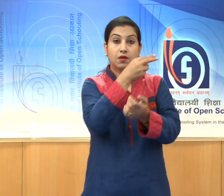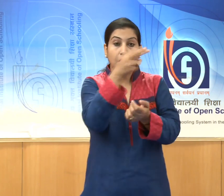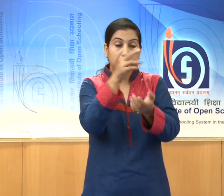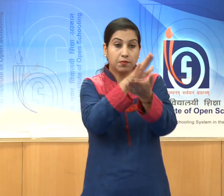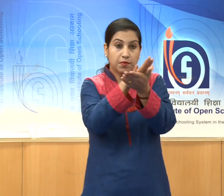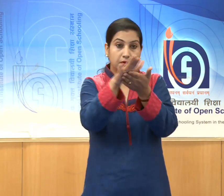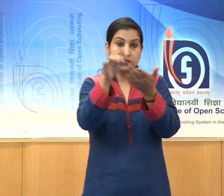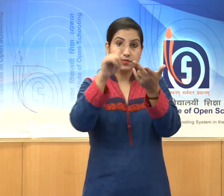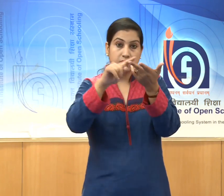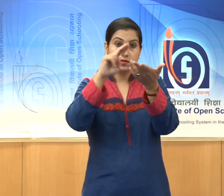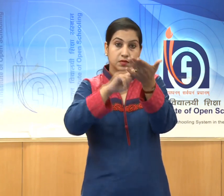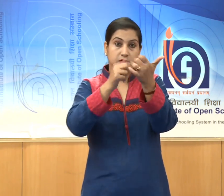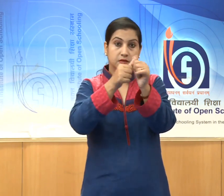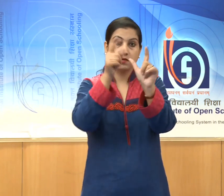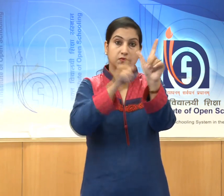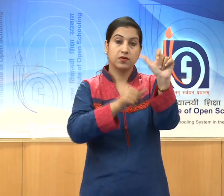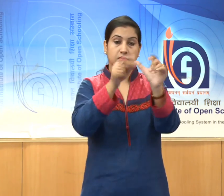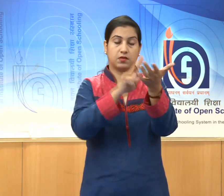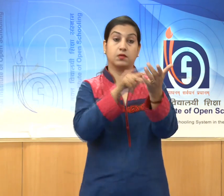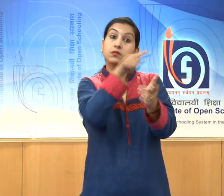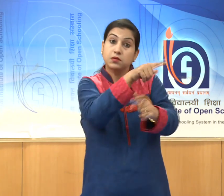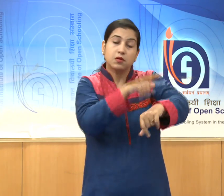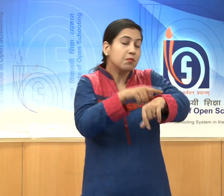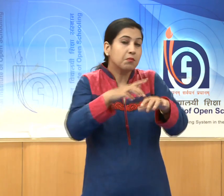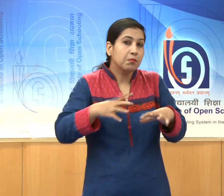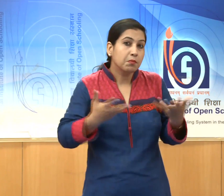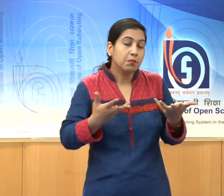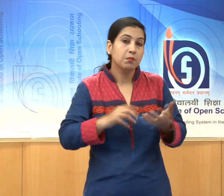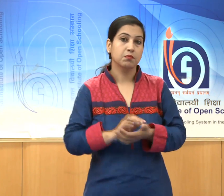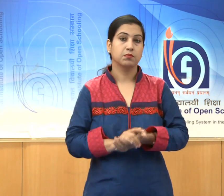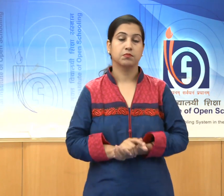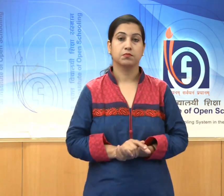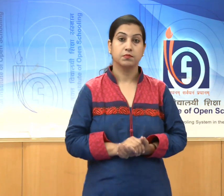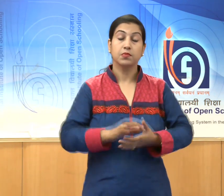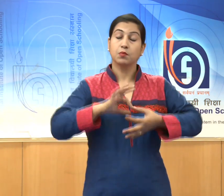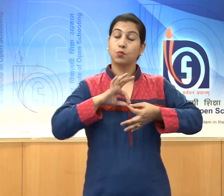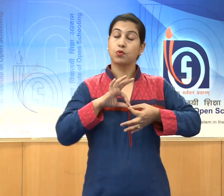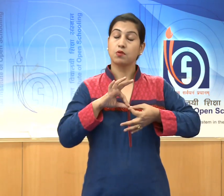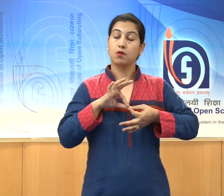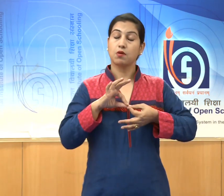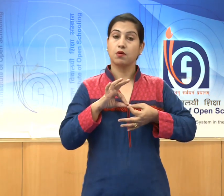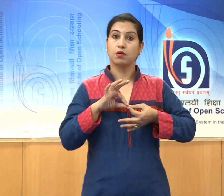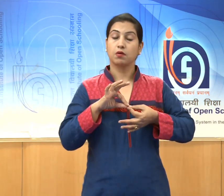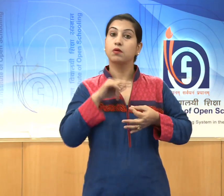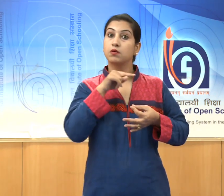In this phase, Lord Buddha's images